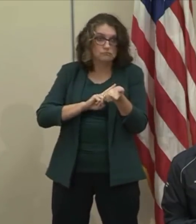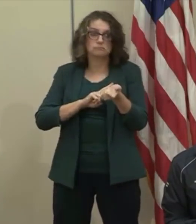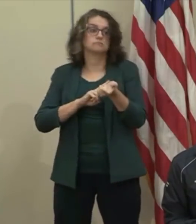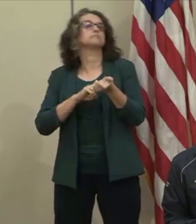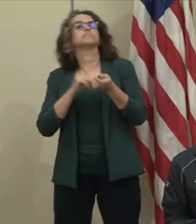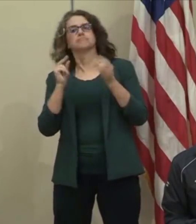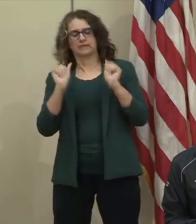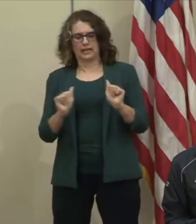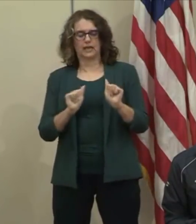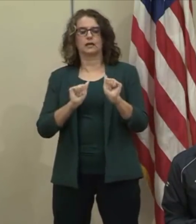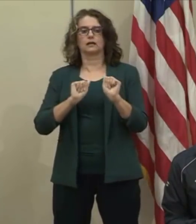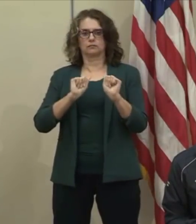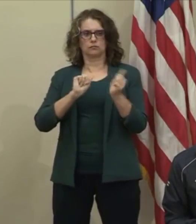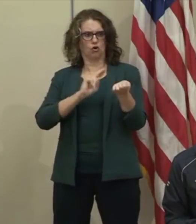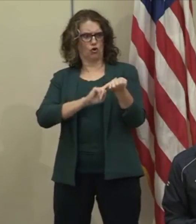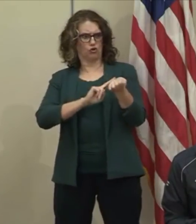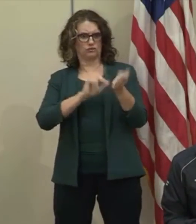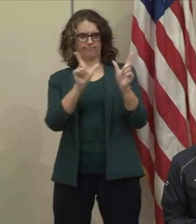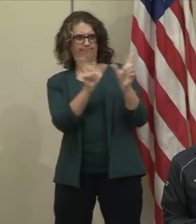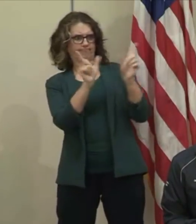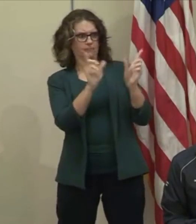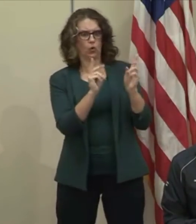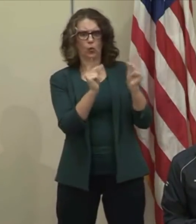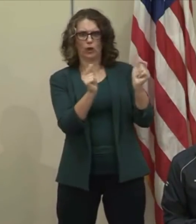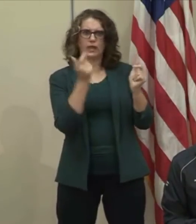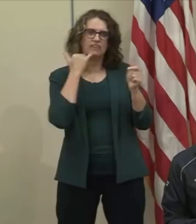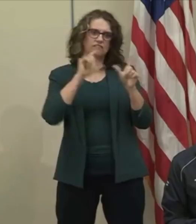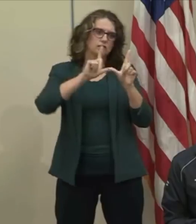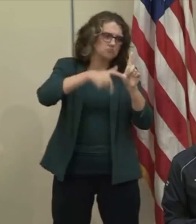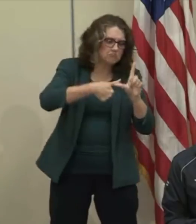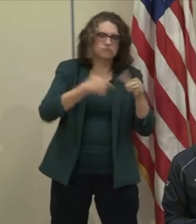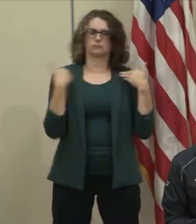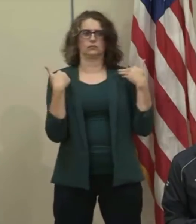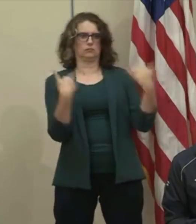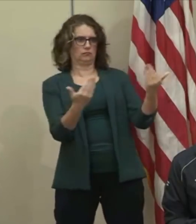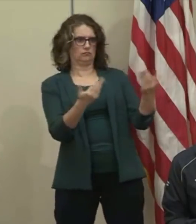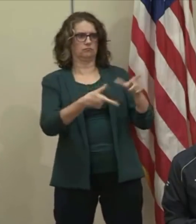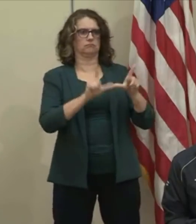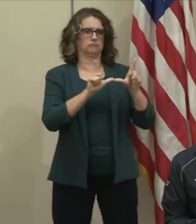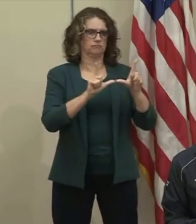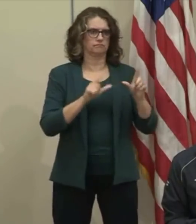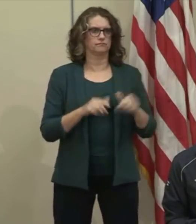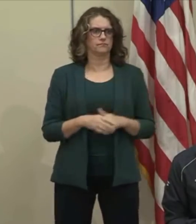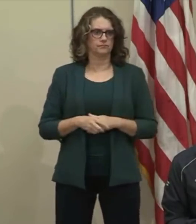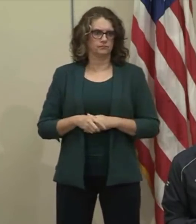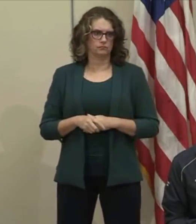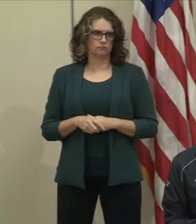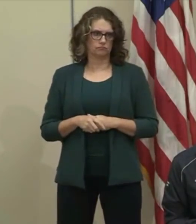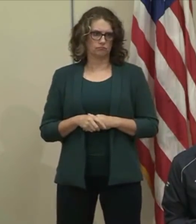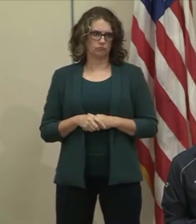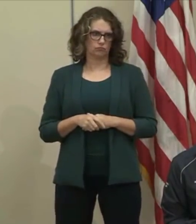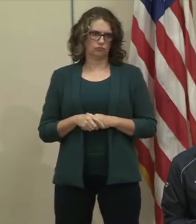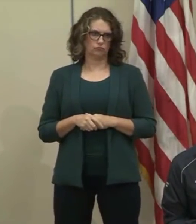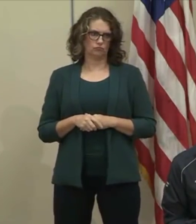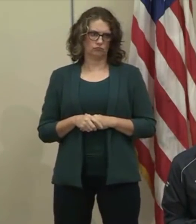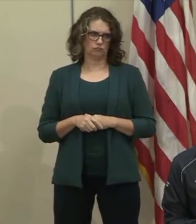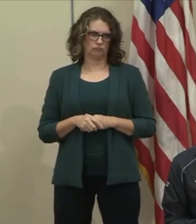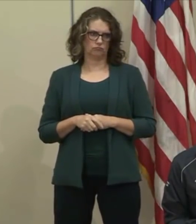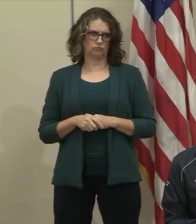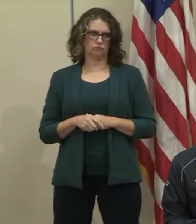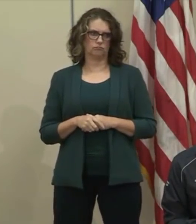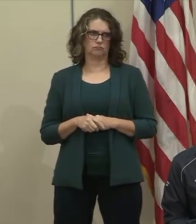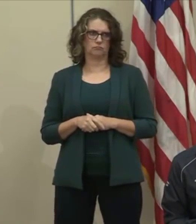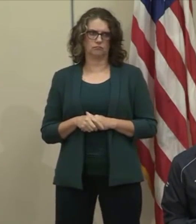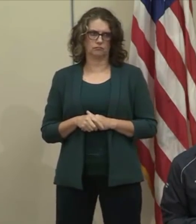on the job. Number three, we restricted two drugs that were mentioned as possible treatments